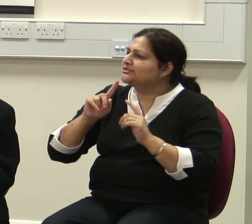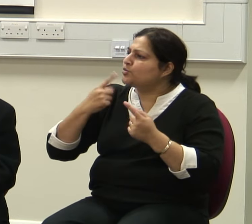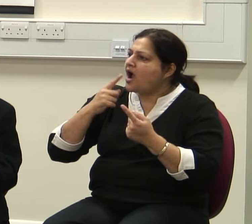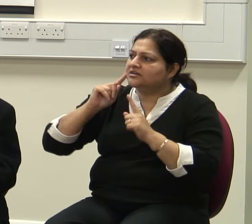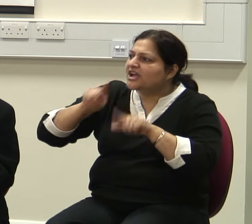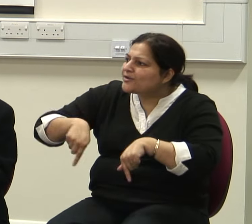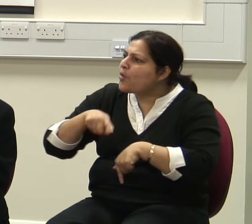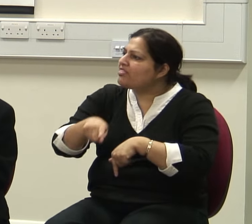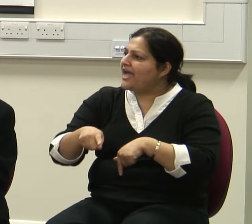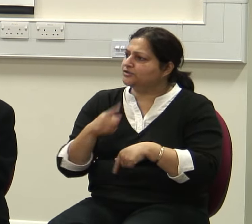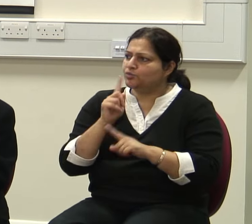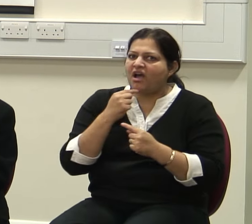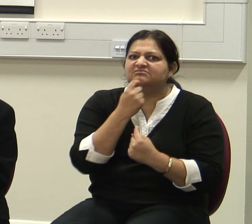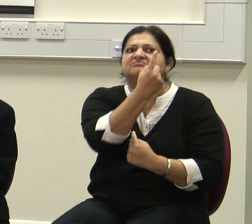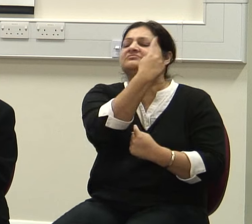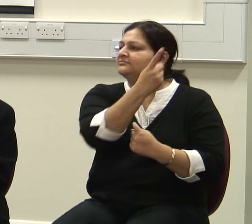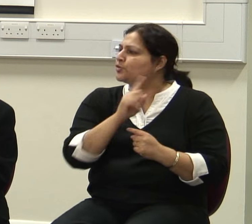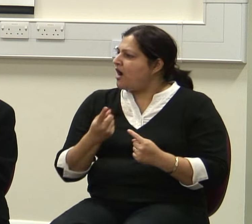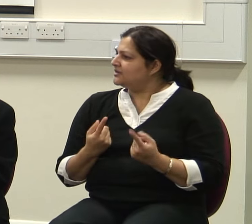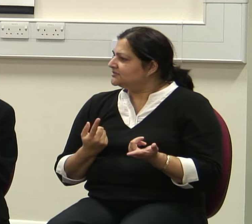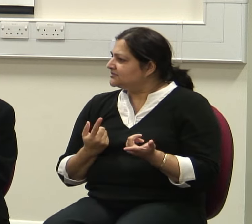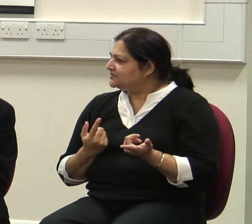A thousand, two thousand year history of this virtually.